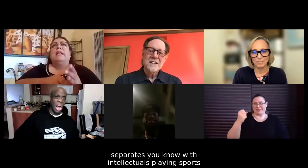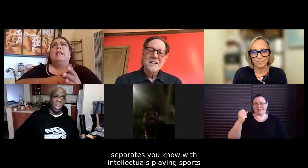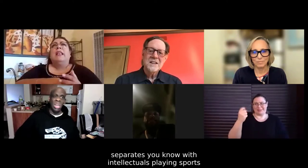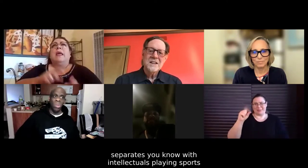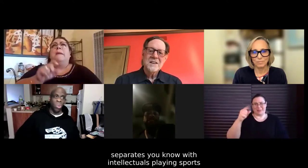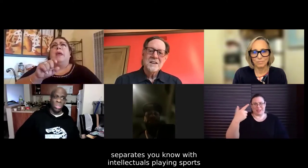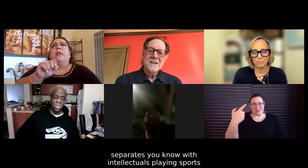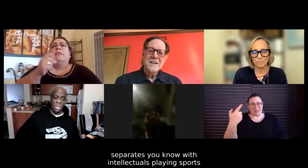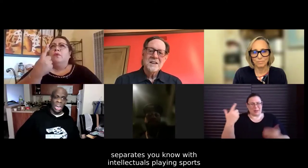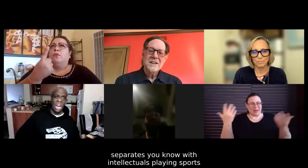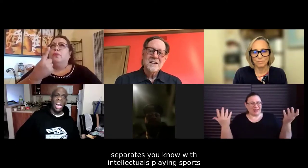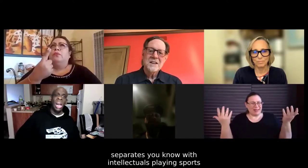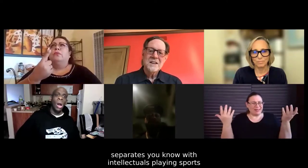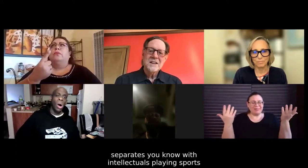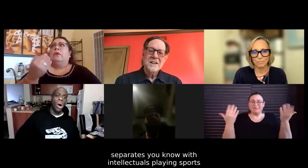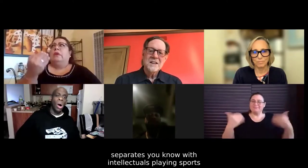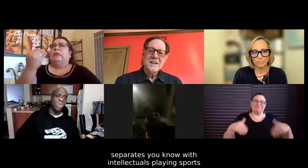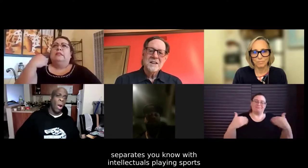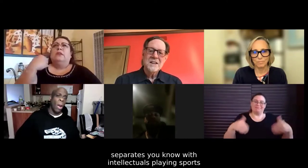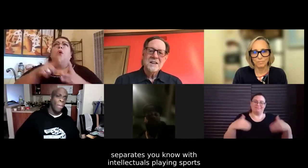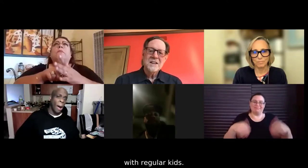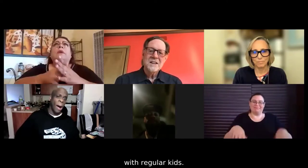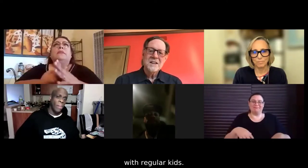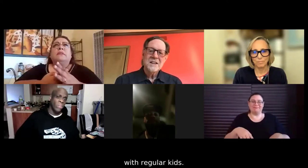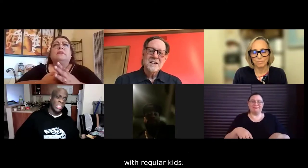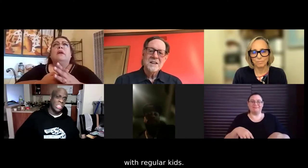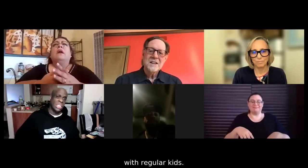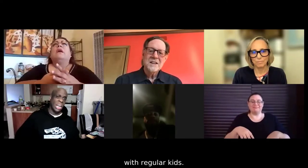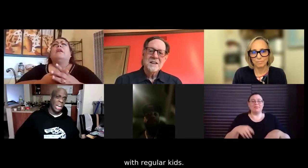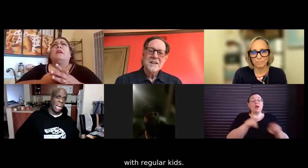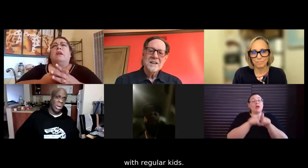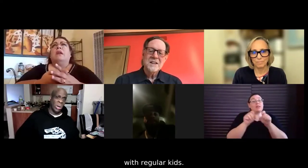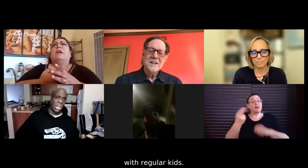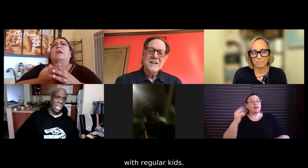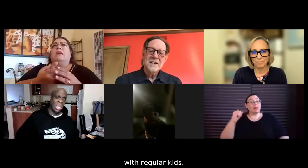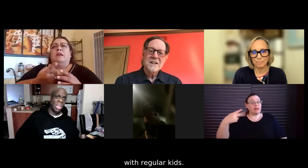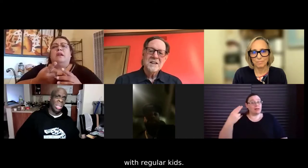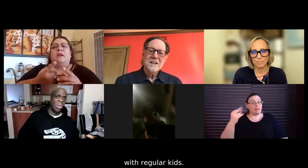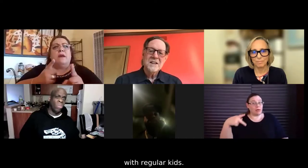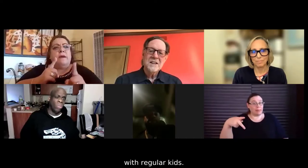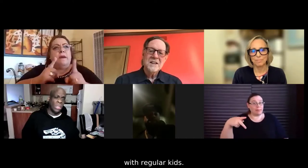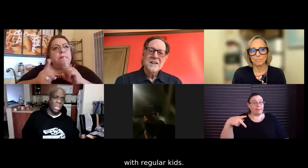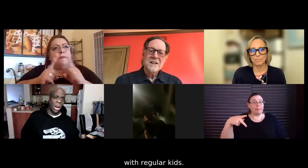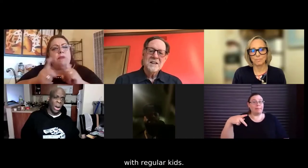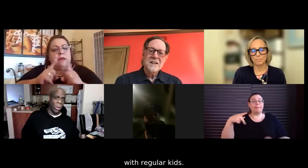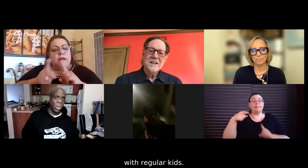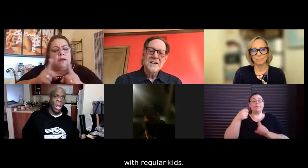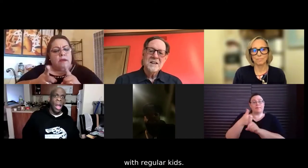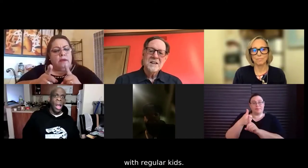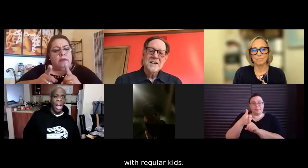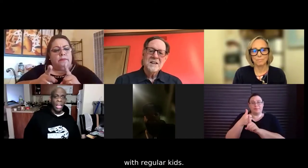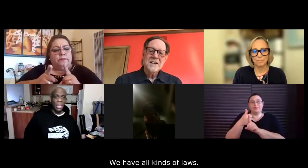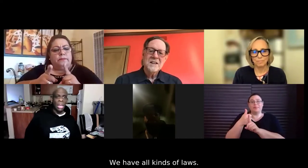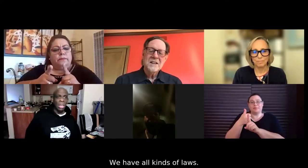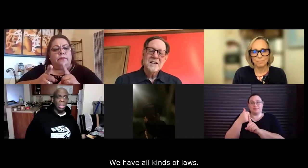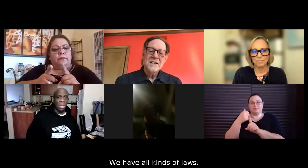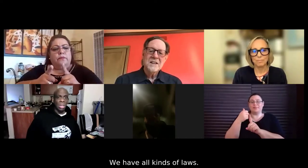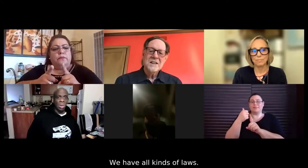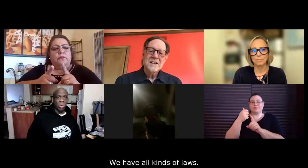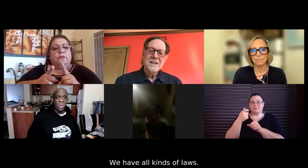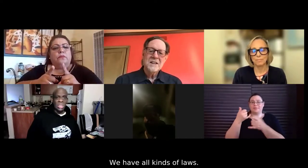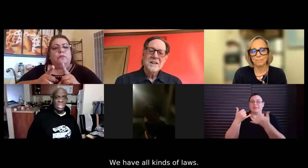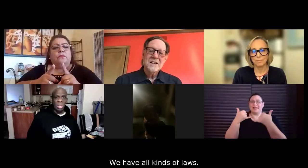not only sports arena, also hip-hop is dealing with mental health. I think